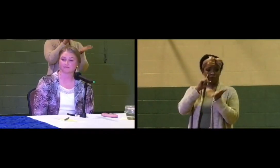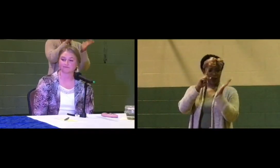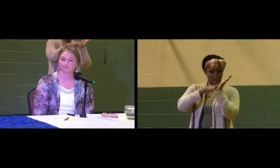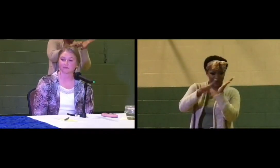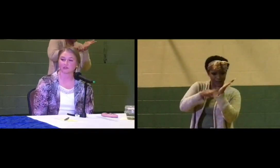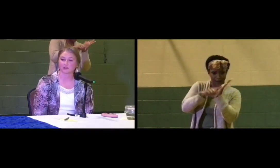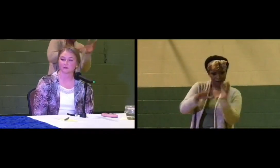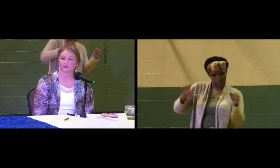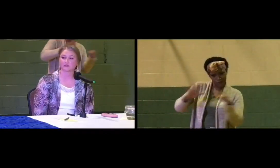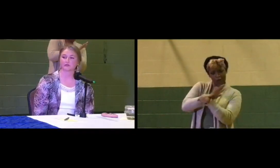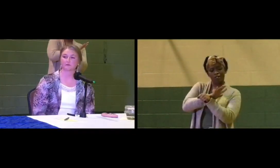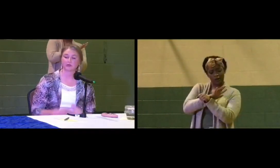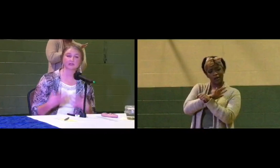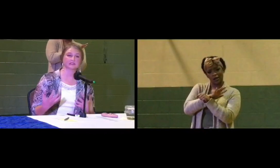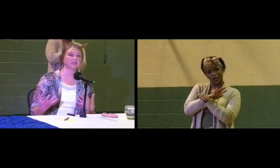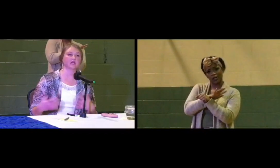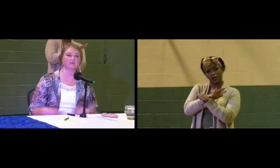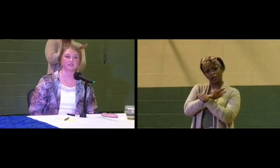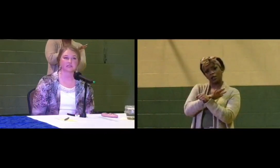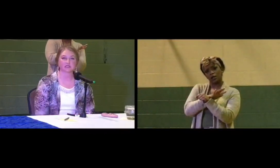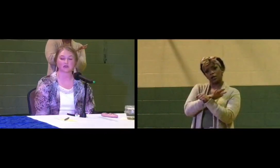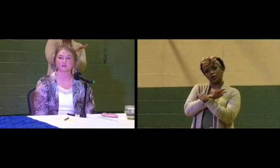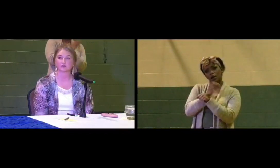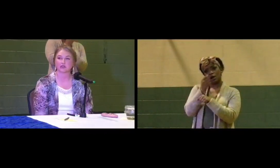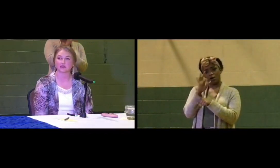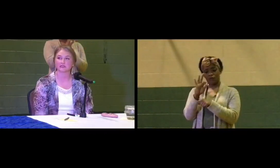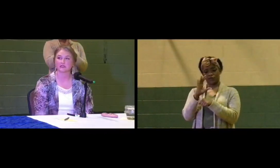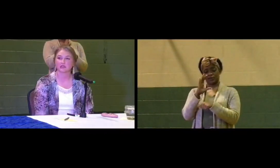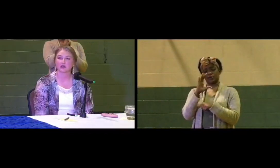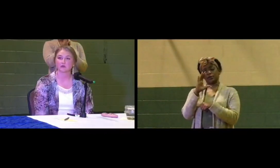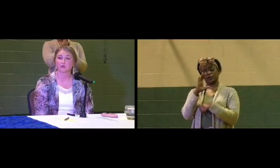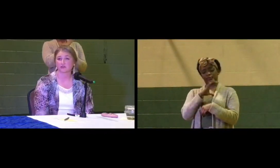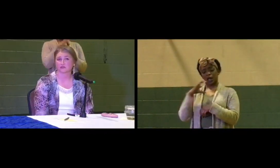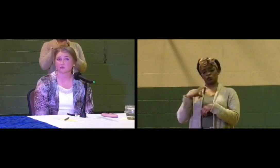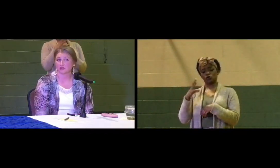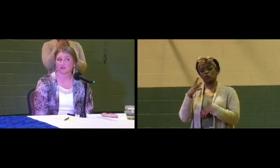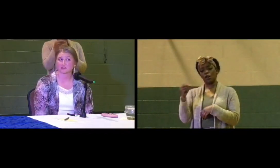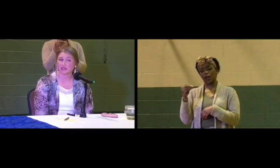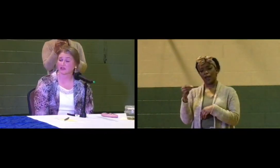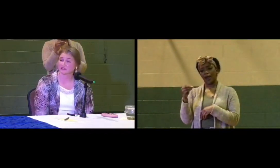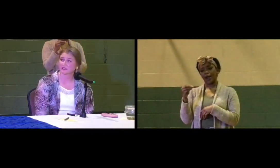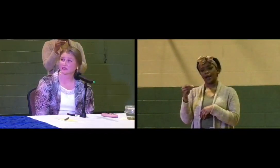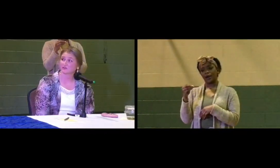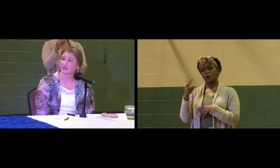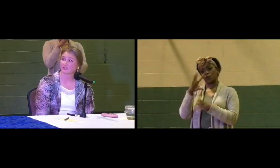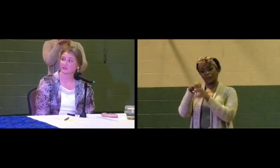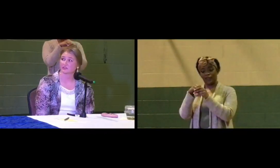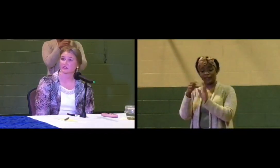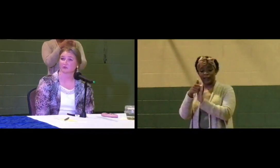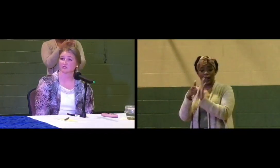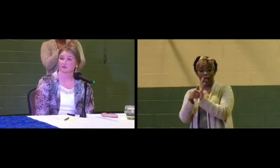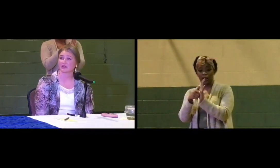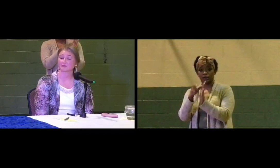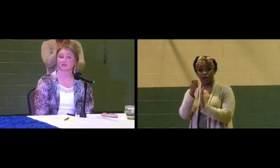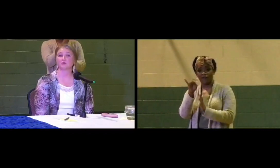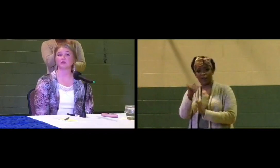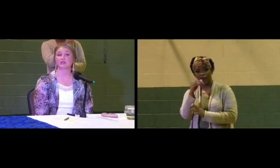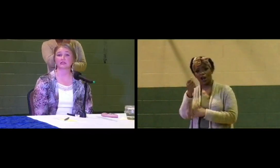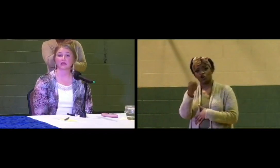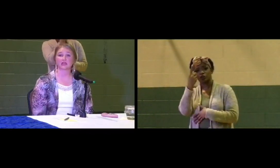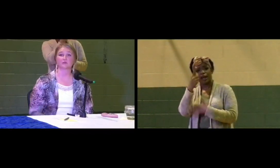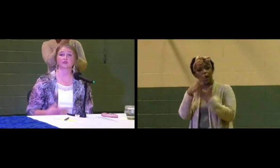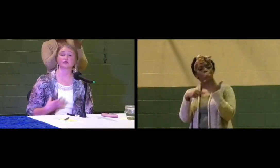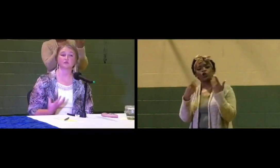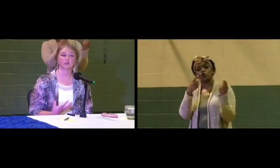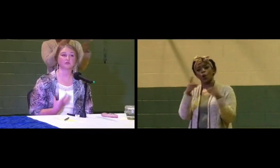ability of the city council and within the legality of it and understanding what's going on. But then